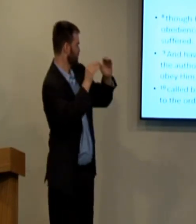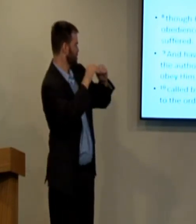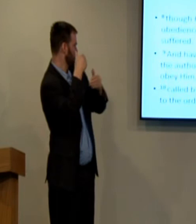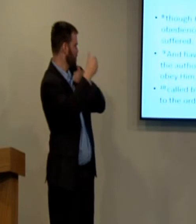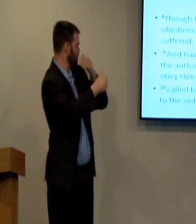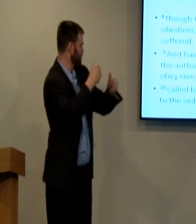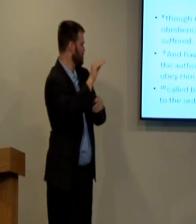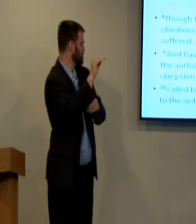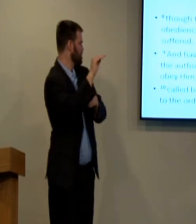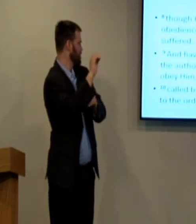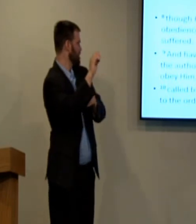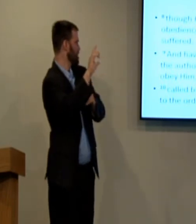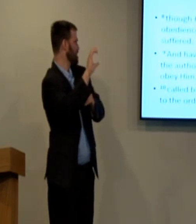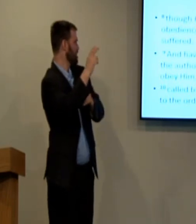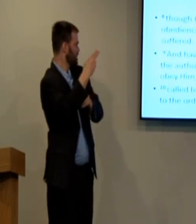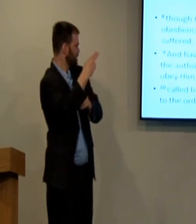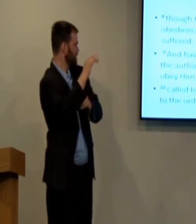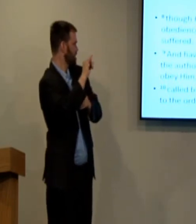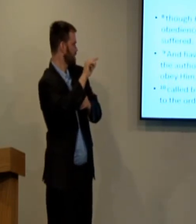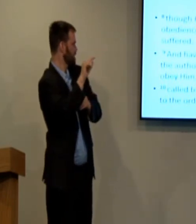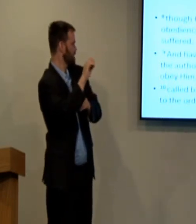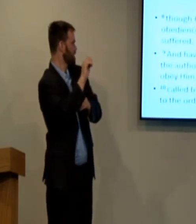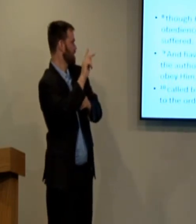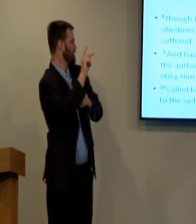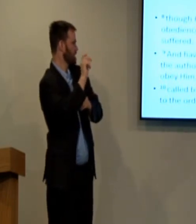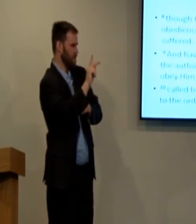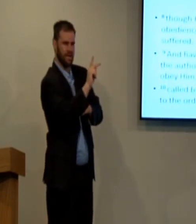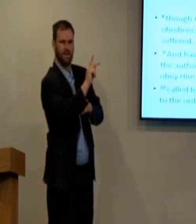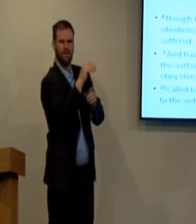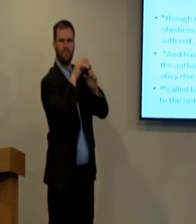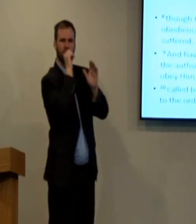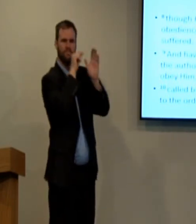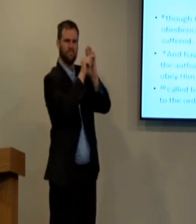his high priest according to the order of Melchizedek.